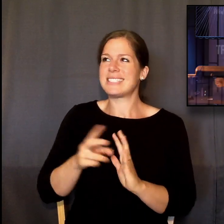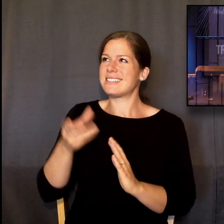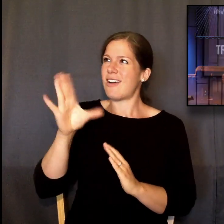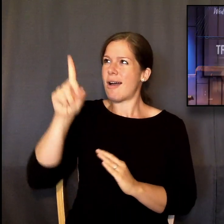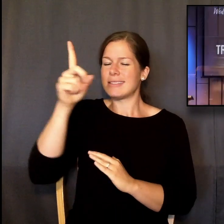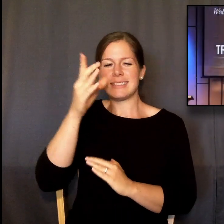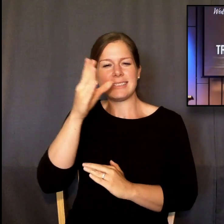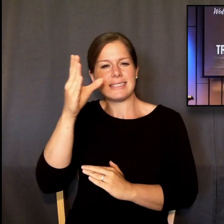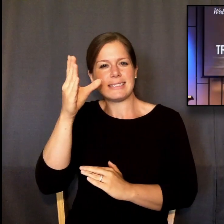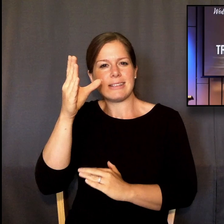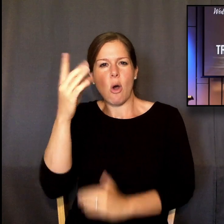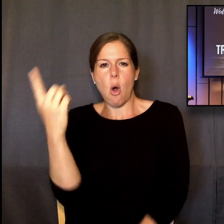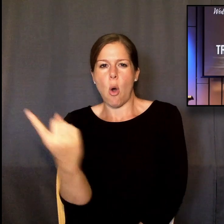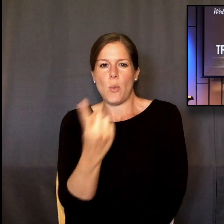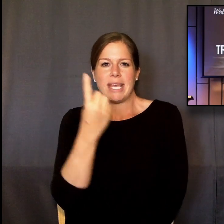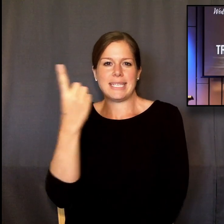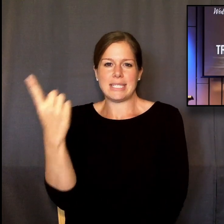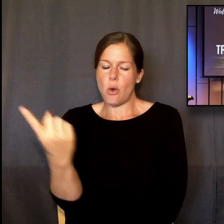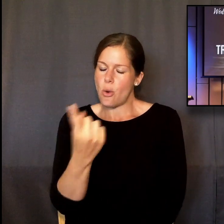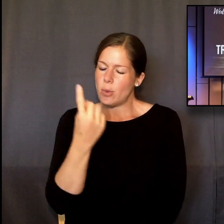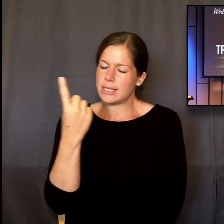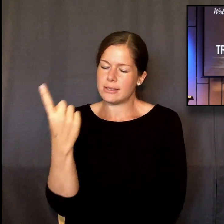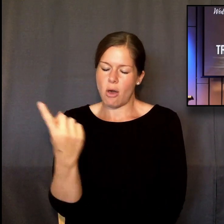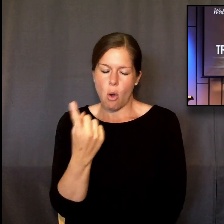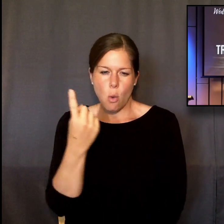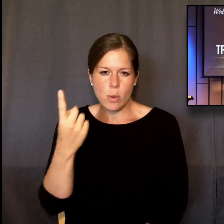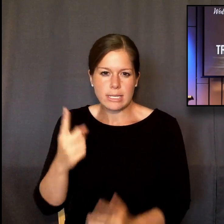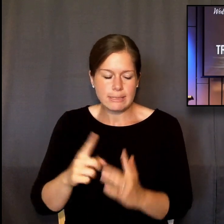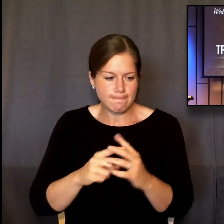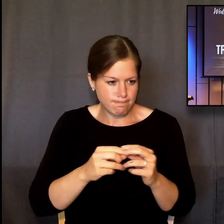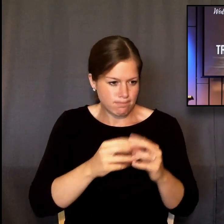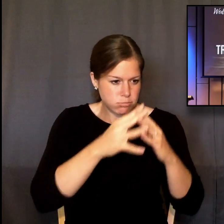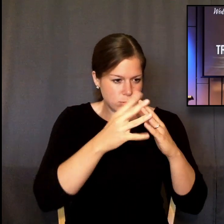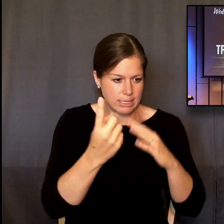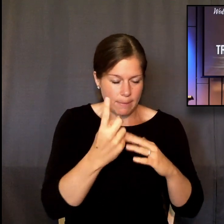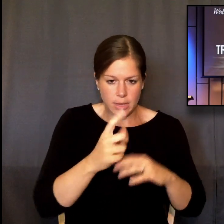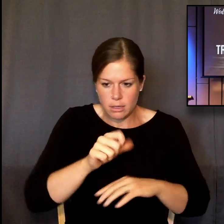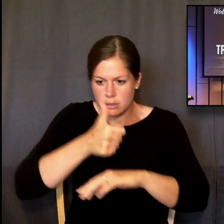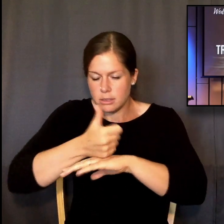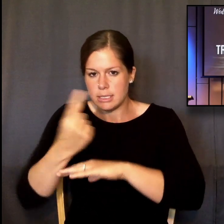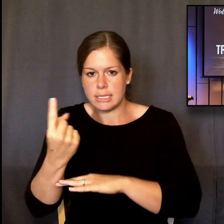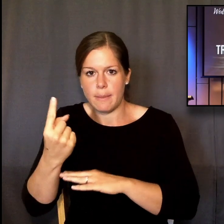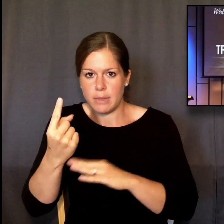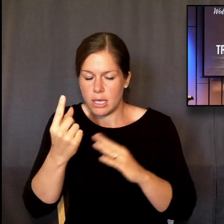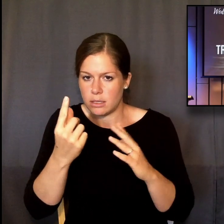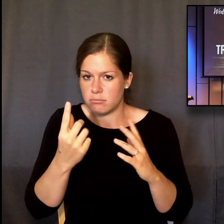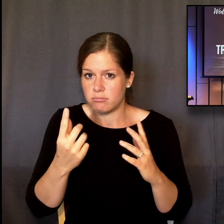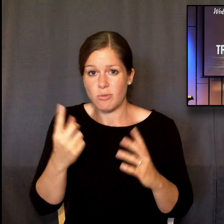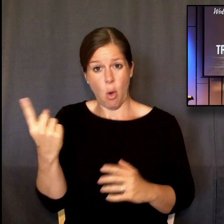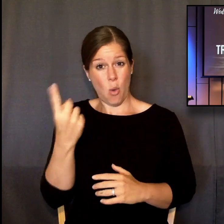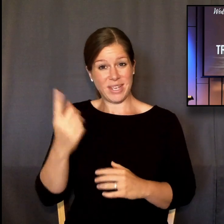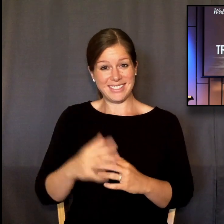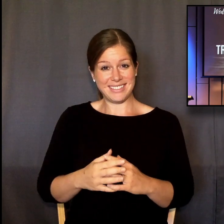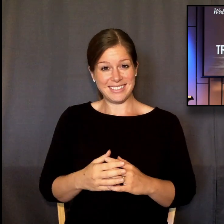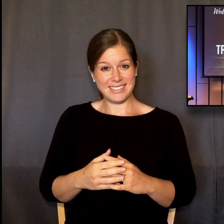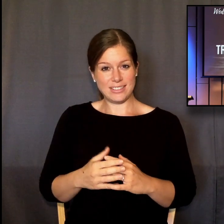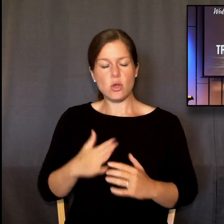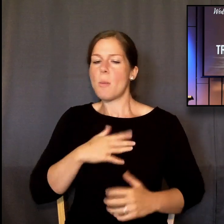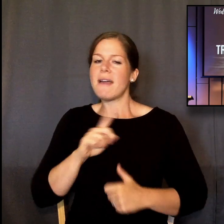He's always accomplishing, always putting something into effect. Or the way that I put it for point number one, you must acknowledge that God